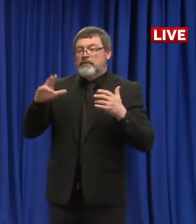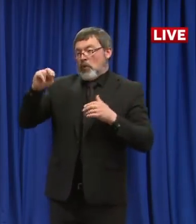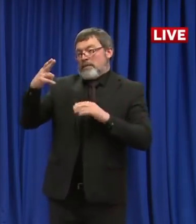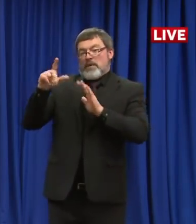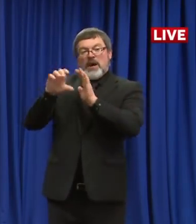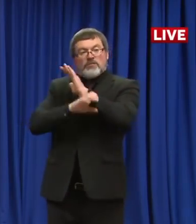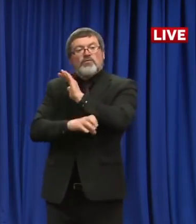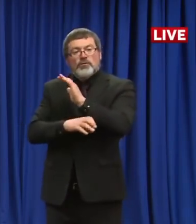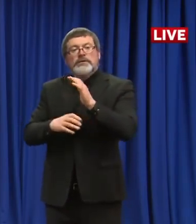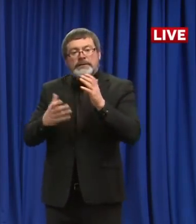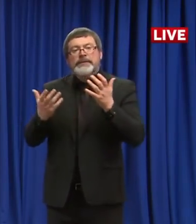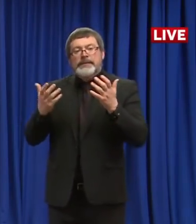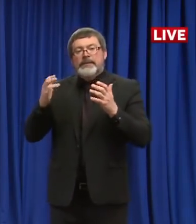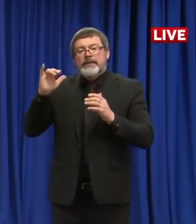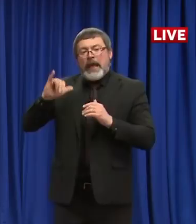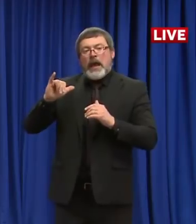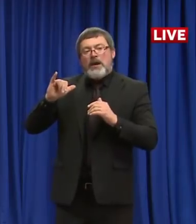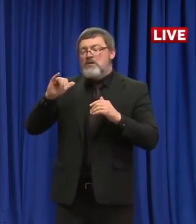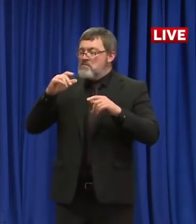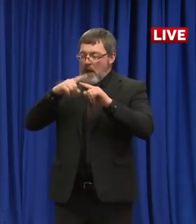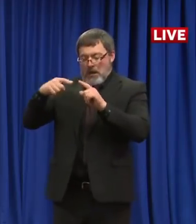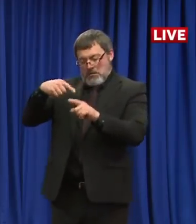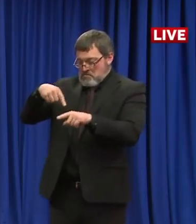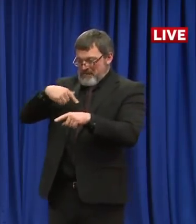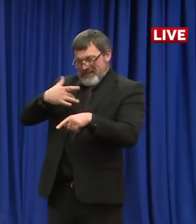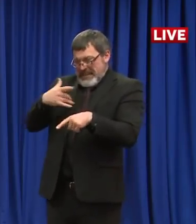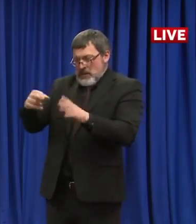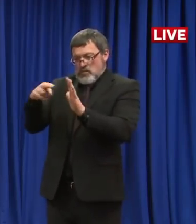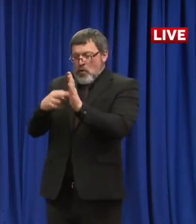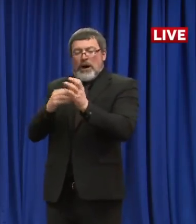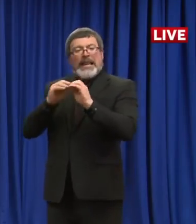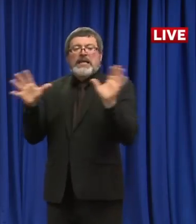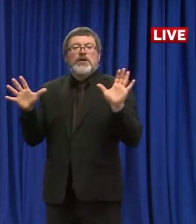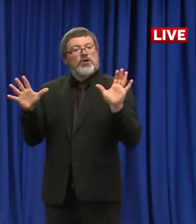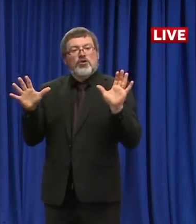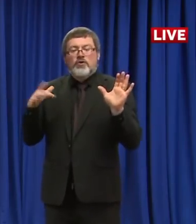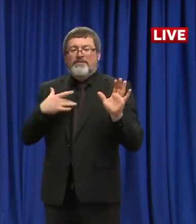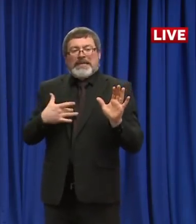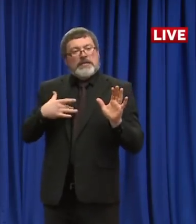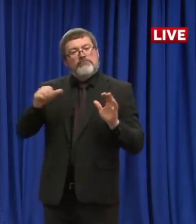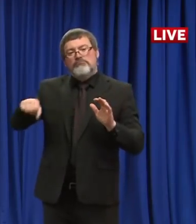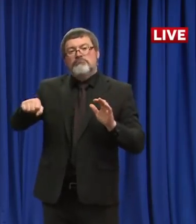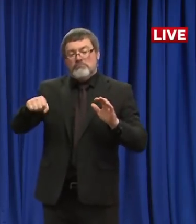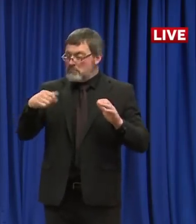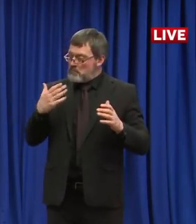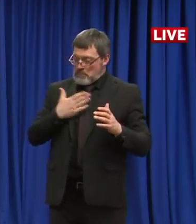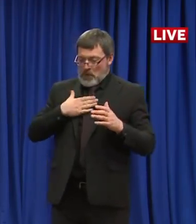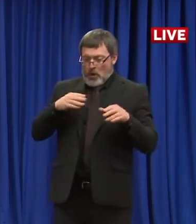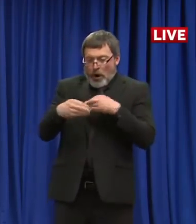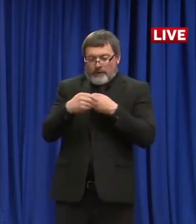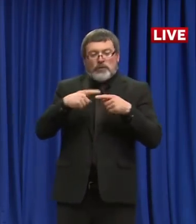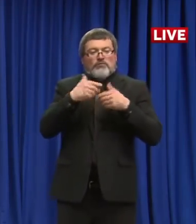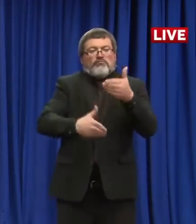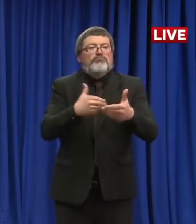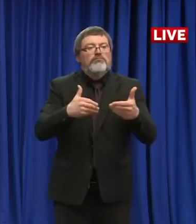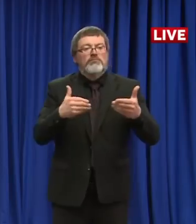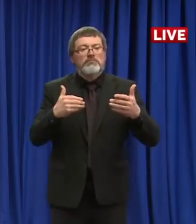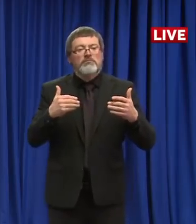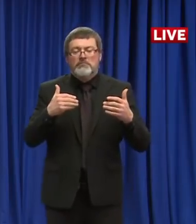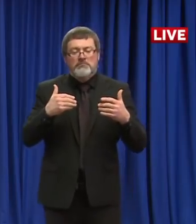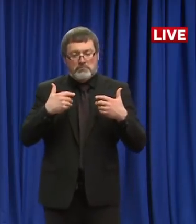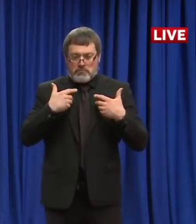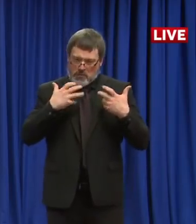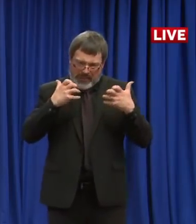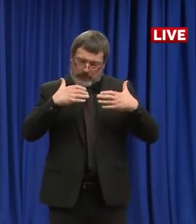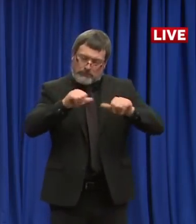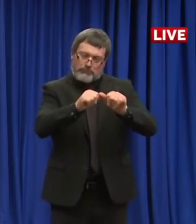But make no mistake, it will drastically inhibit the ability of this state to move forward the way we have. Maybe a post-mortem